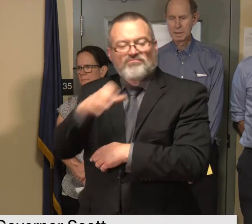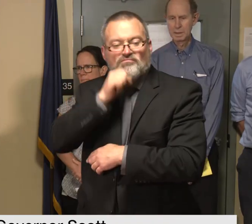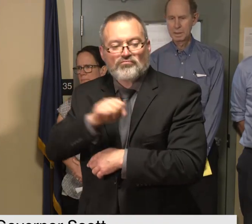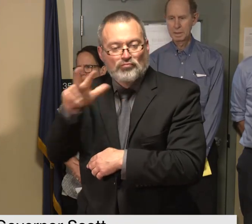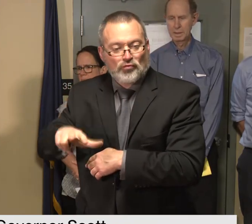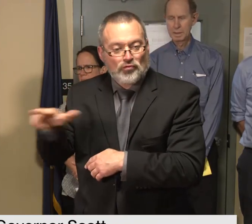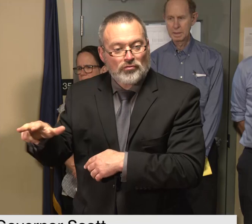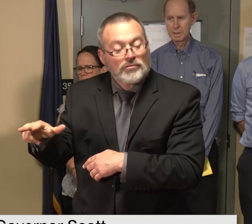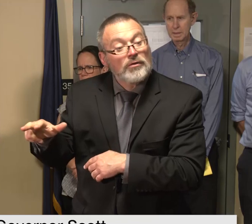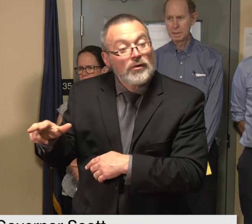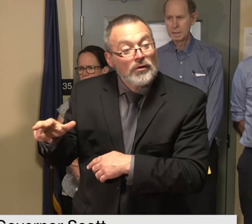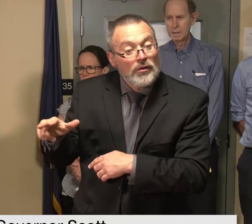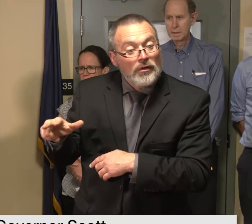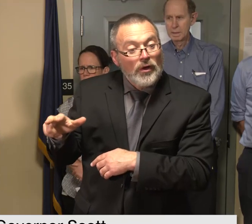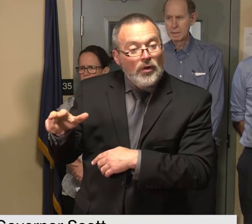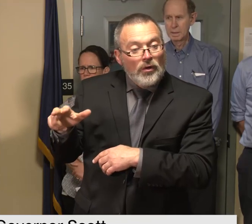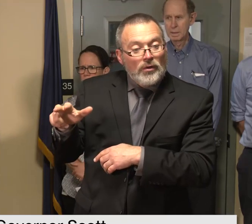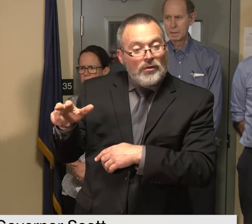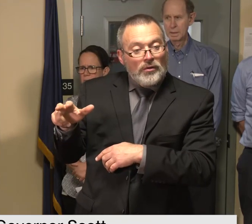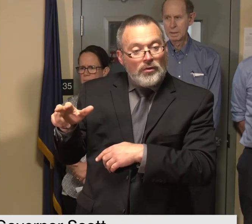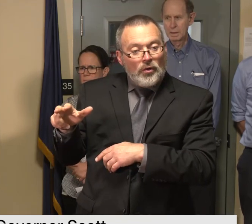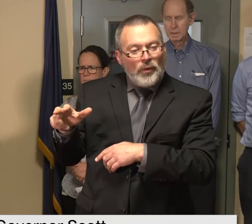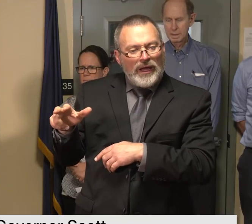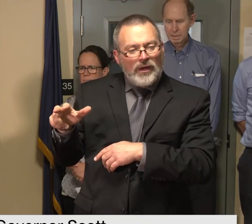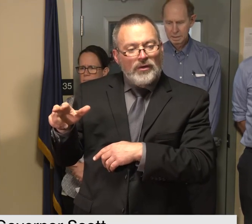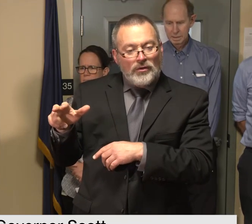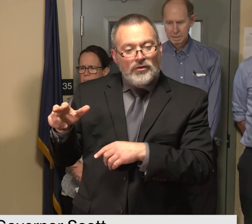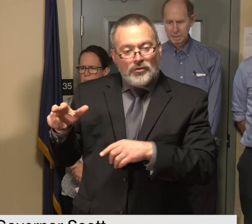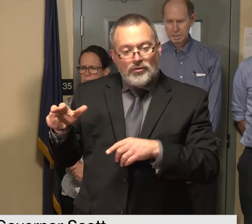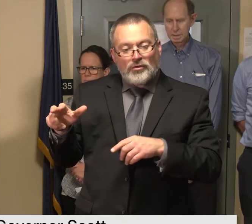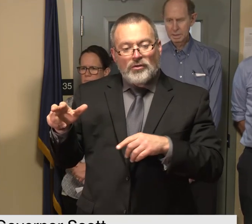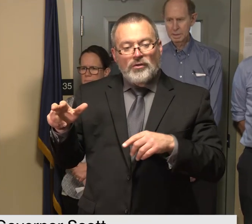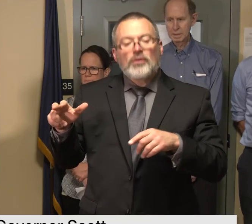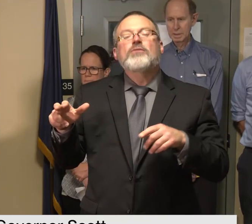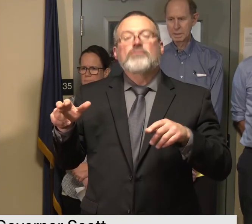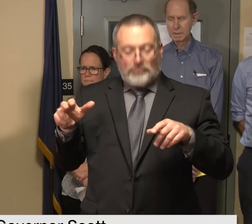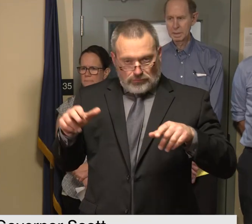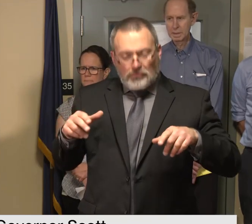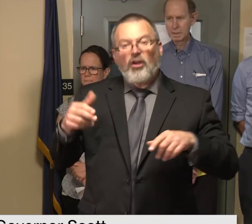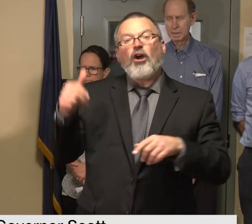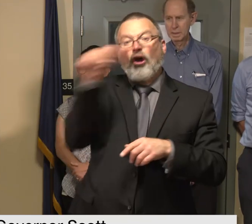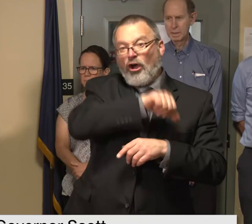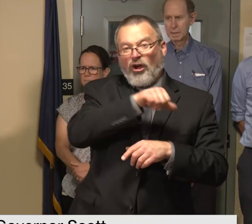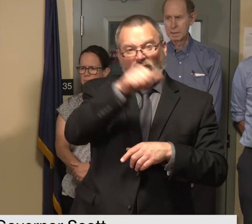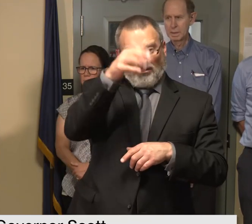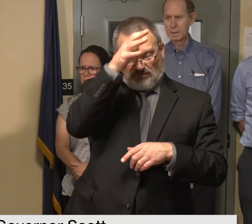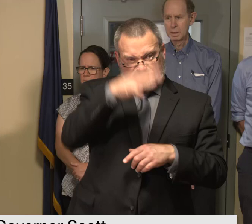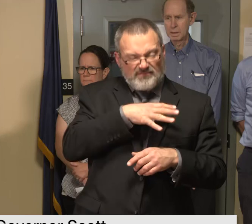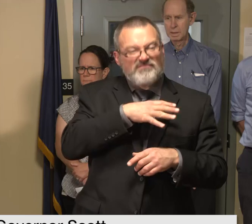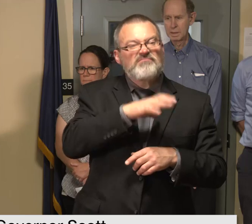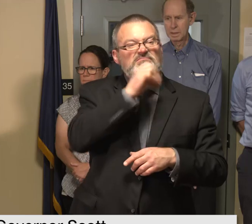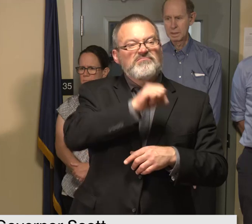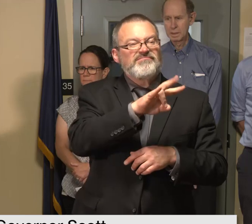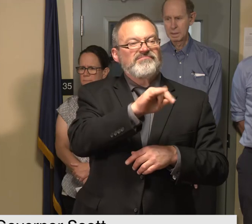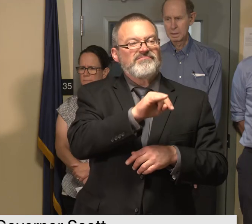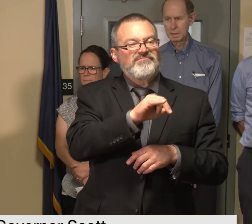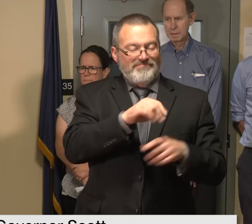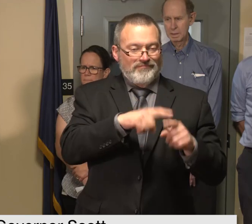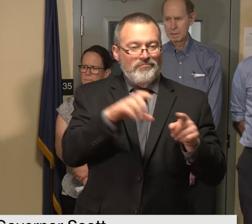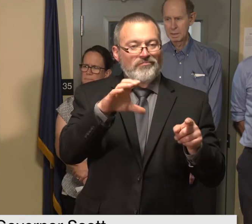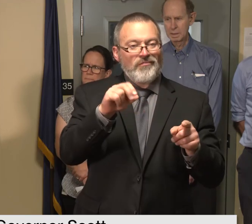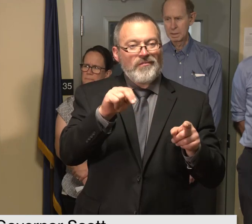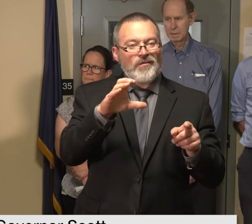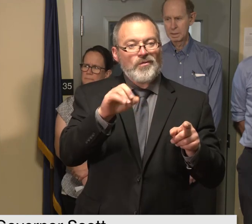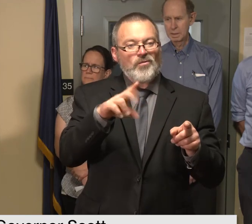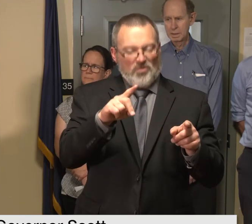our thoughts and prayers go out to the families and friends of both of these men regarding weather